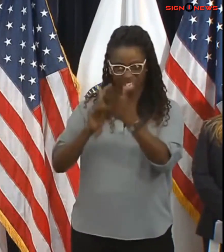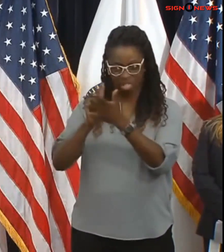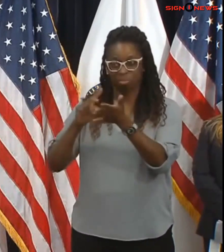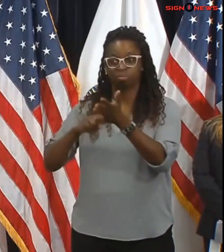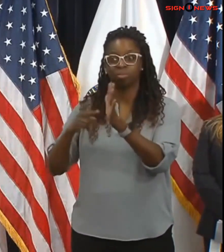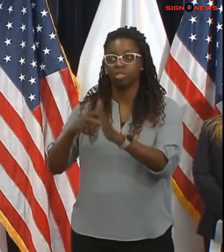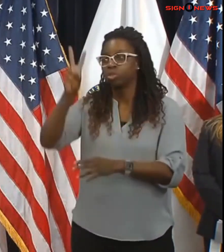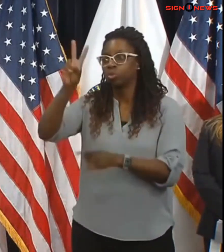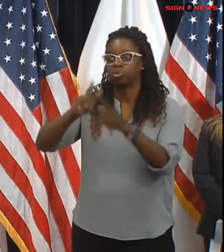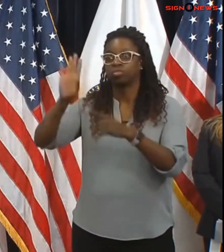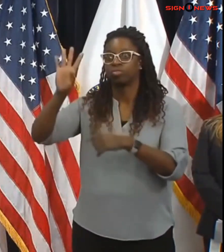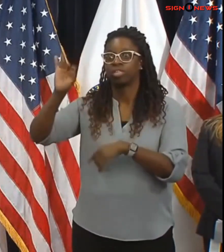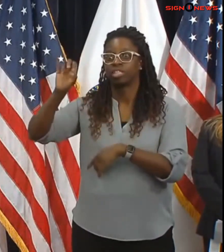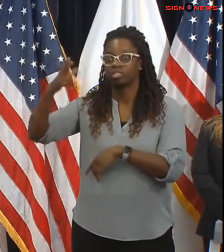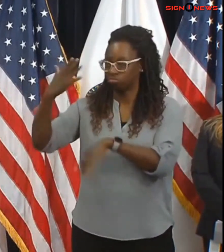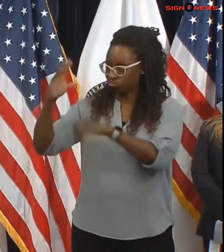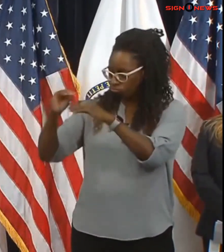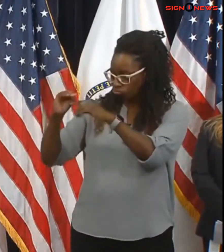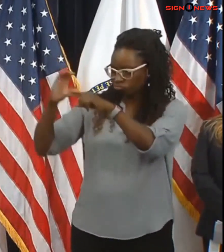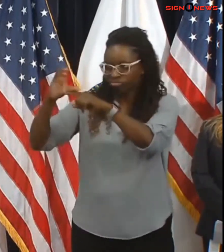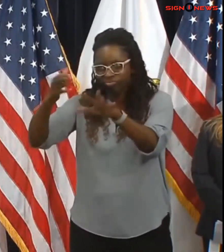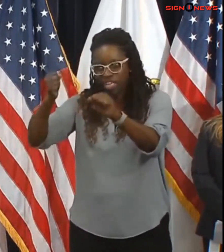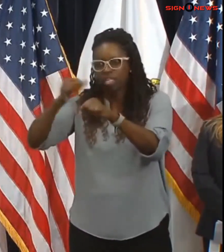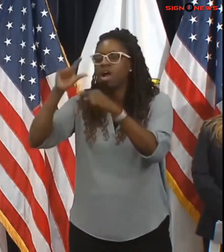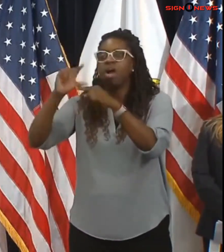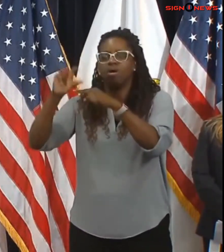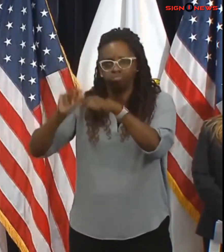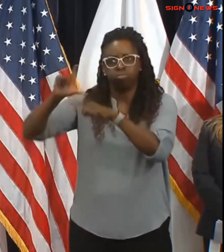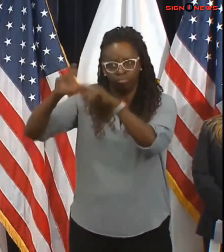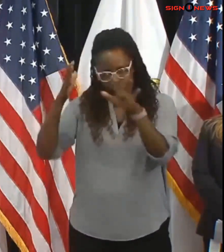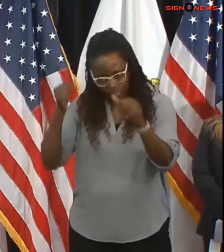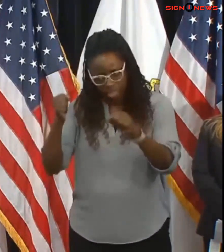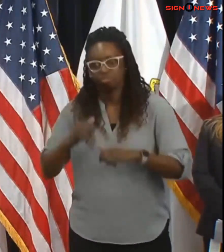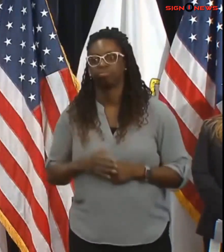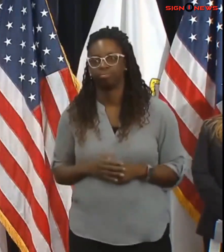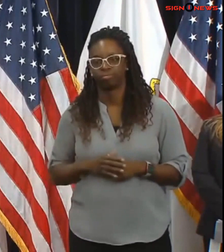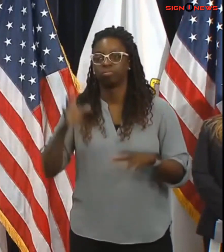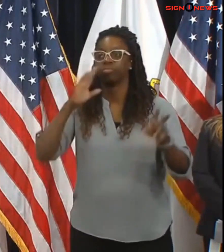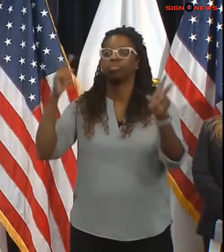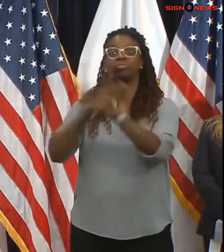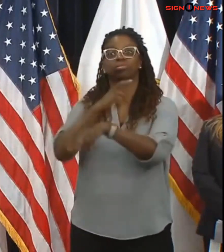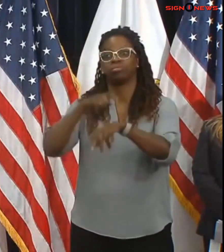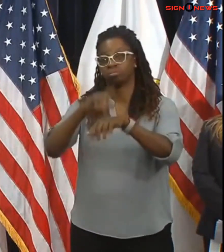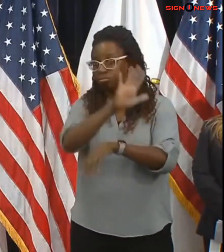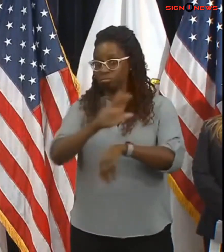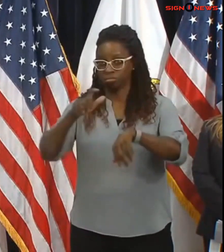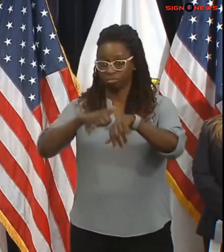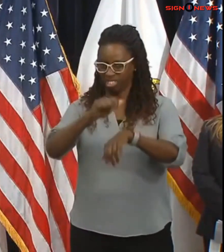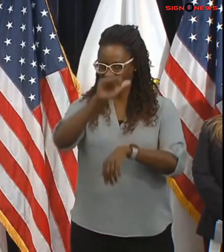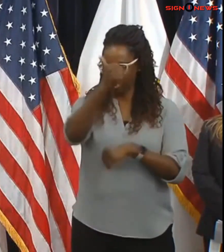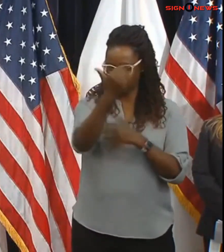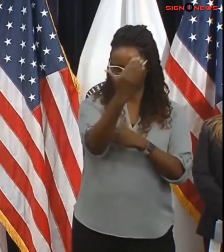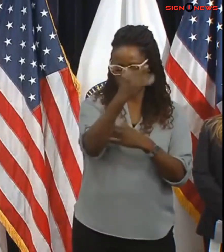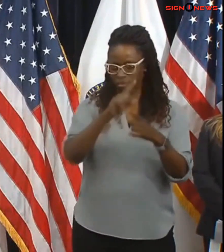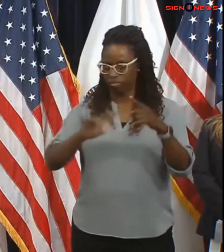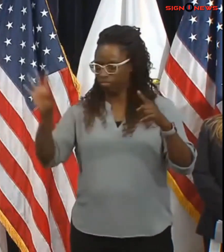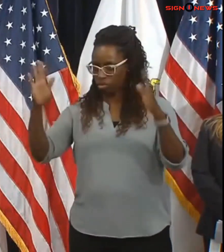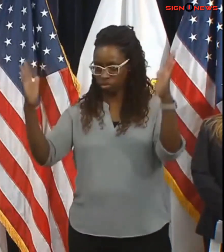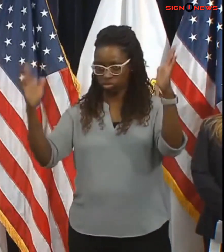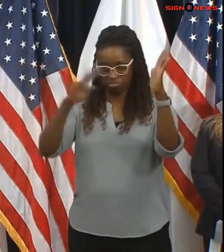4 tomorrow. 2 to 4 inches an hour is basically white-out conditions so we would especially urge anyone who doesn't